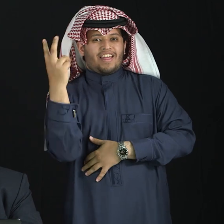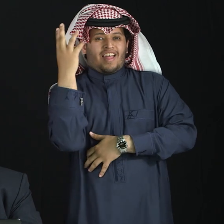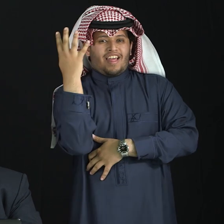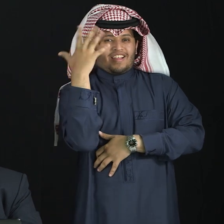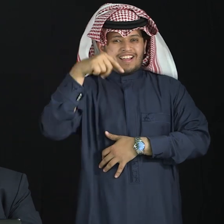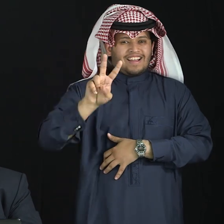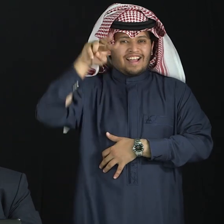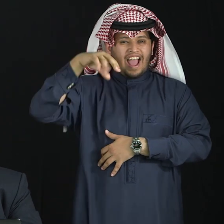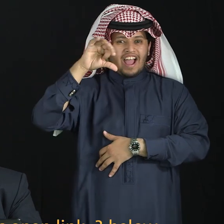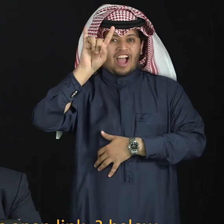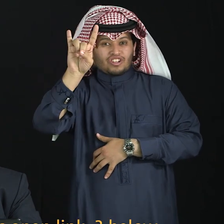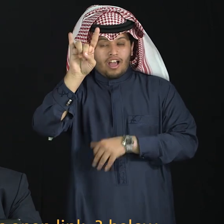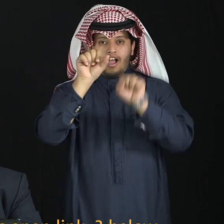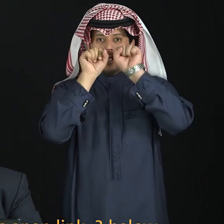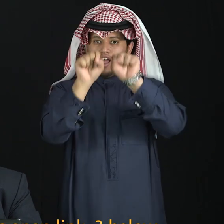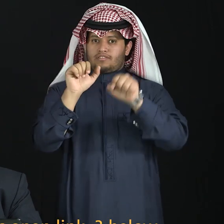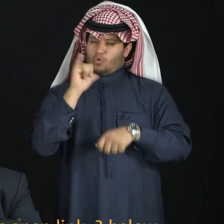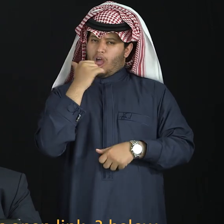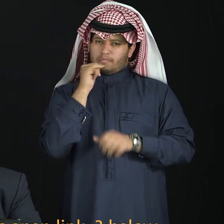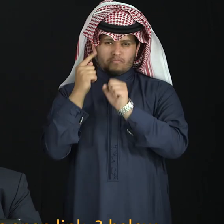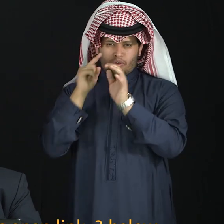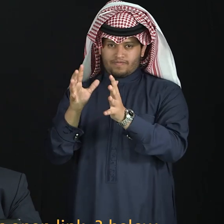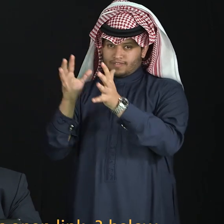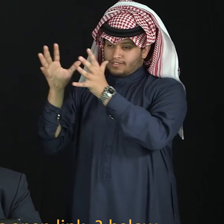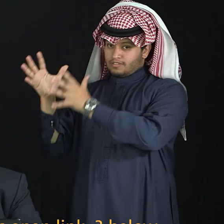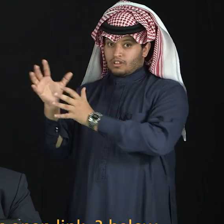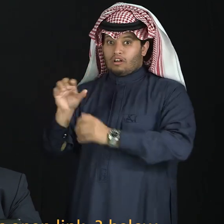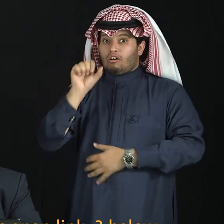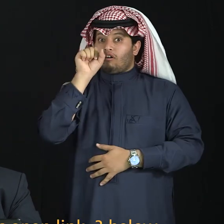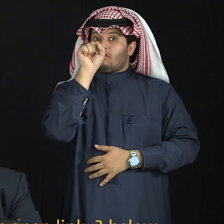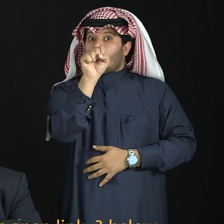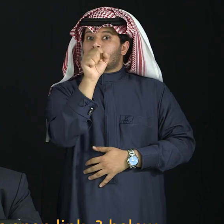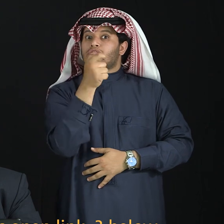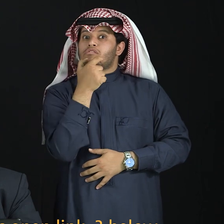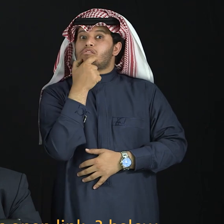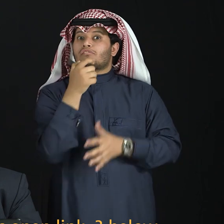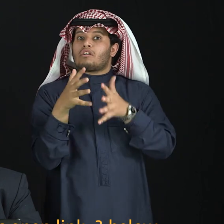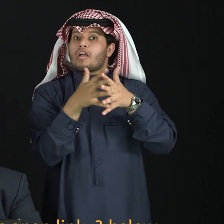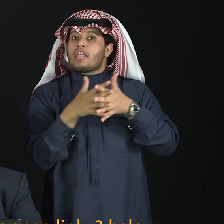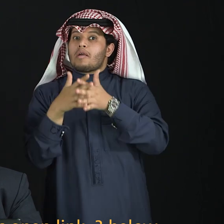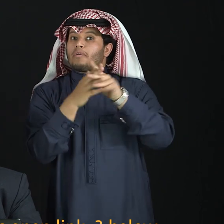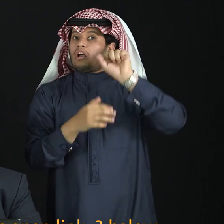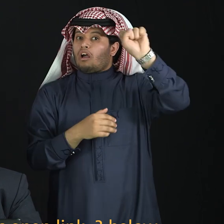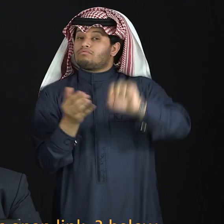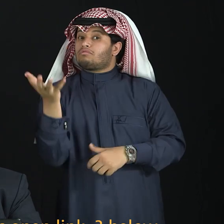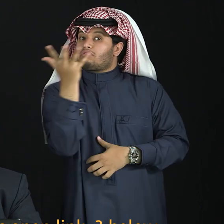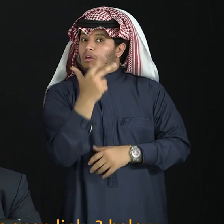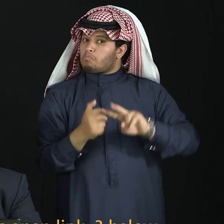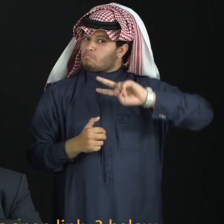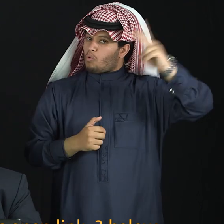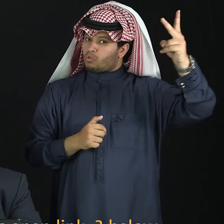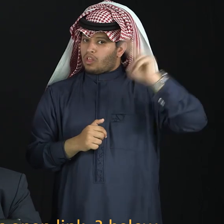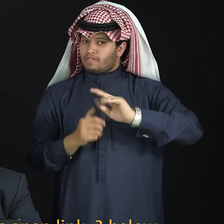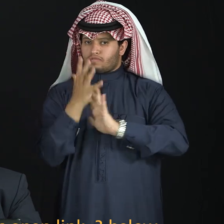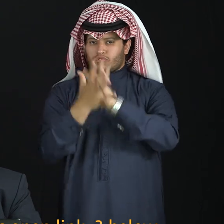numbers. Of course, for the numbers in English, particularly ASL, American sign